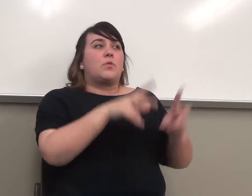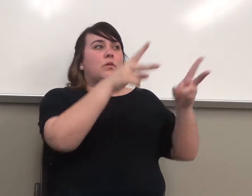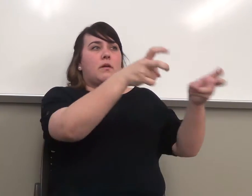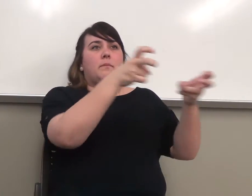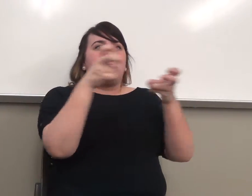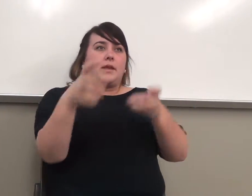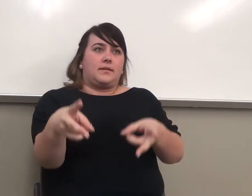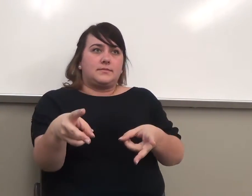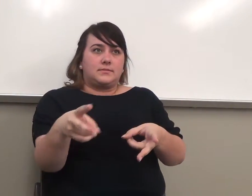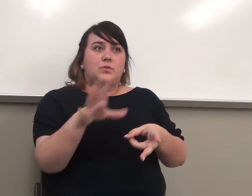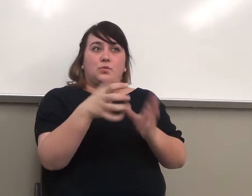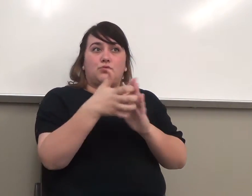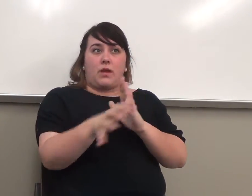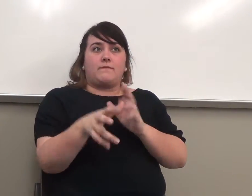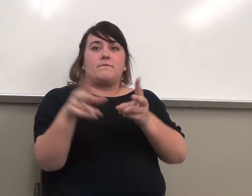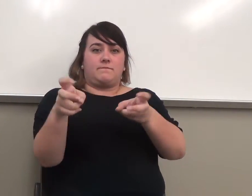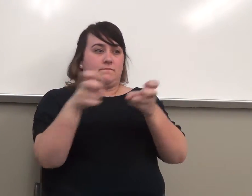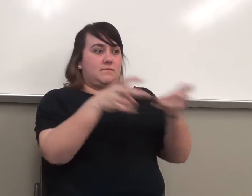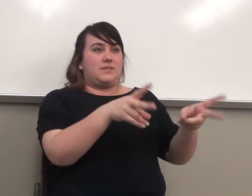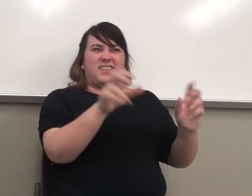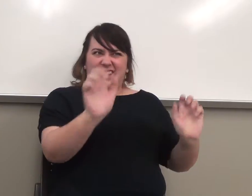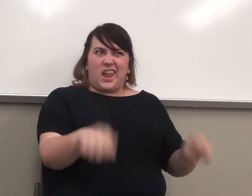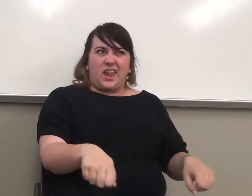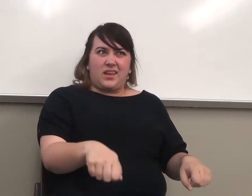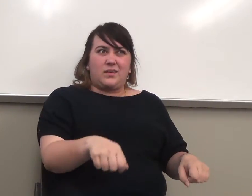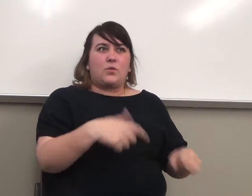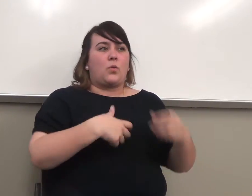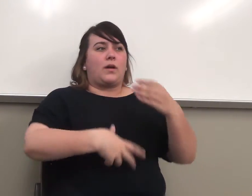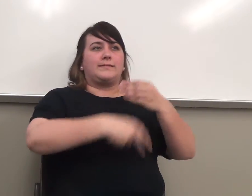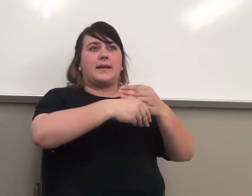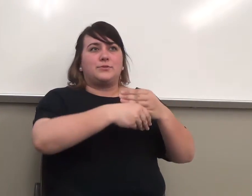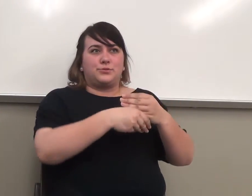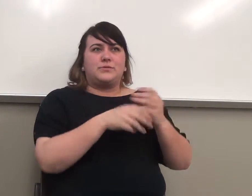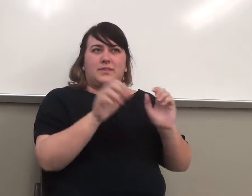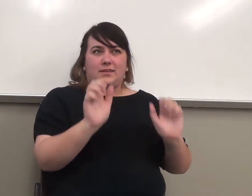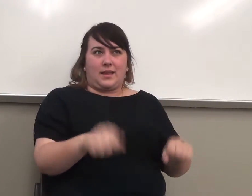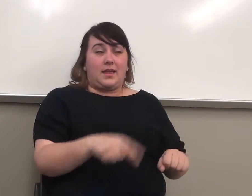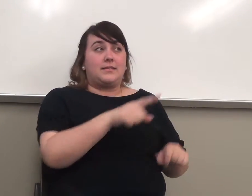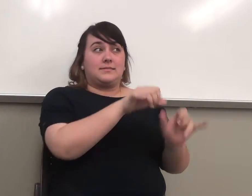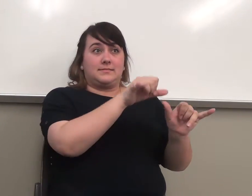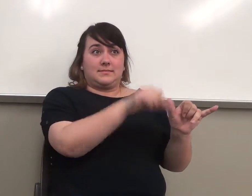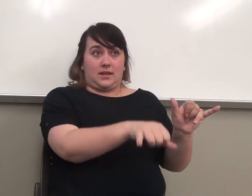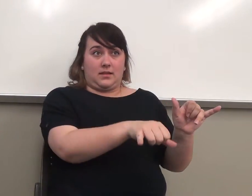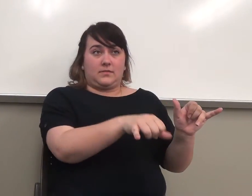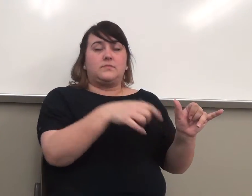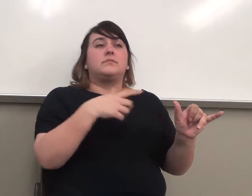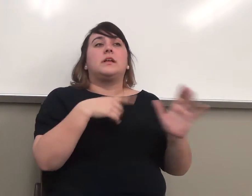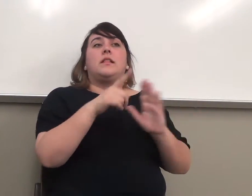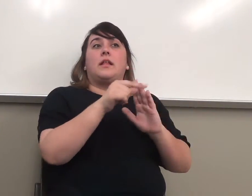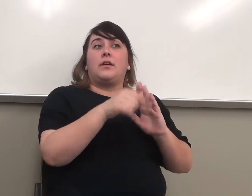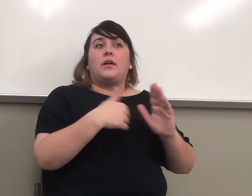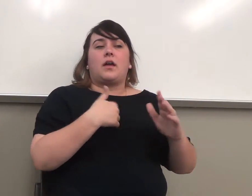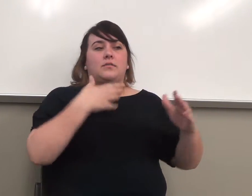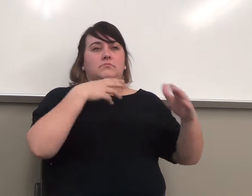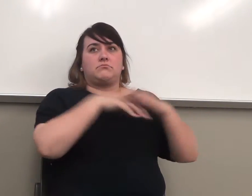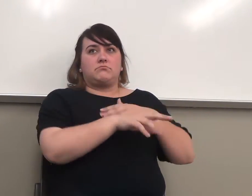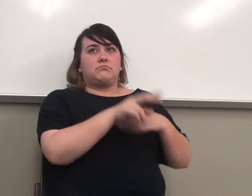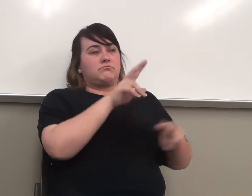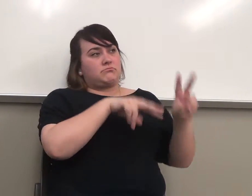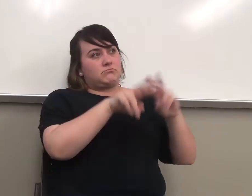your draft. If that stays up there, and I can get in there and make comments on it, and then you